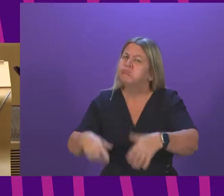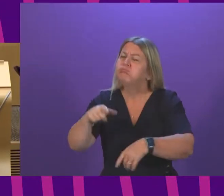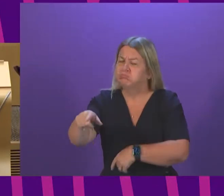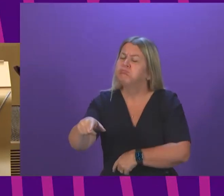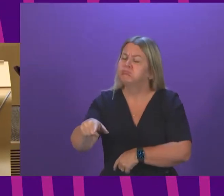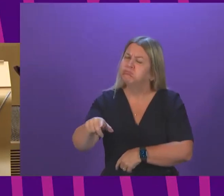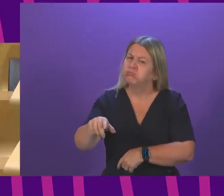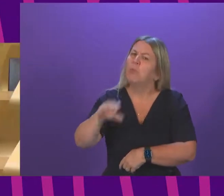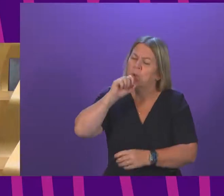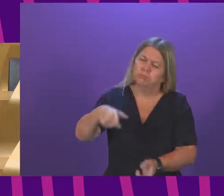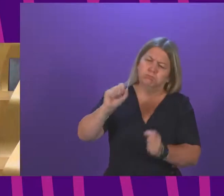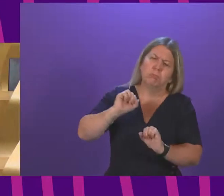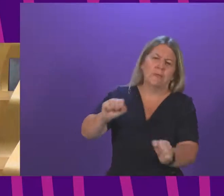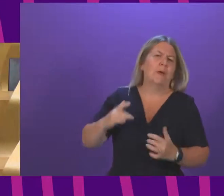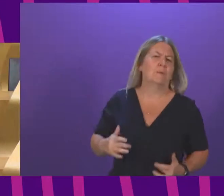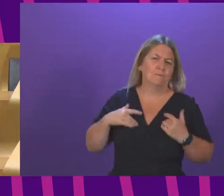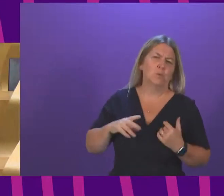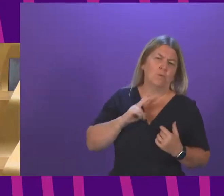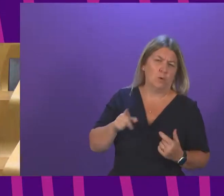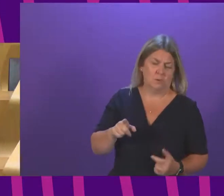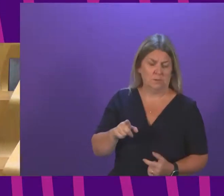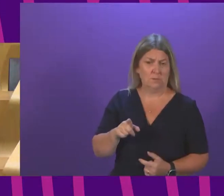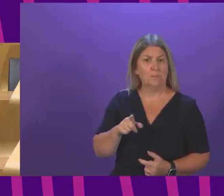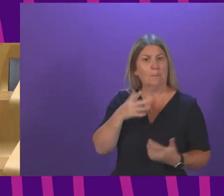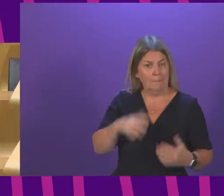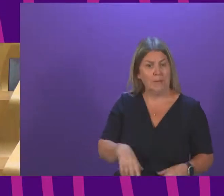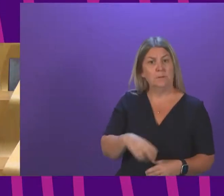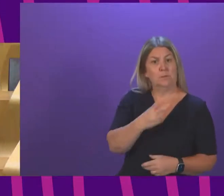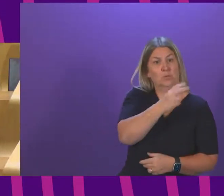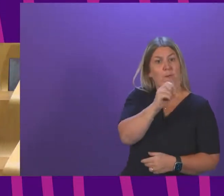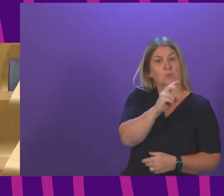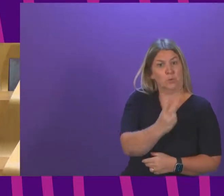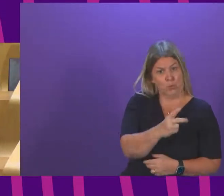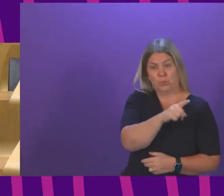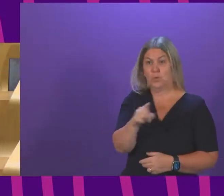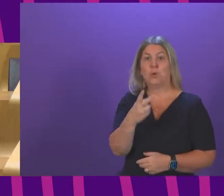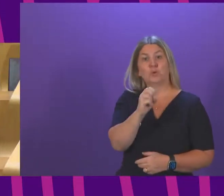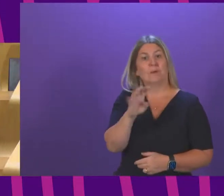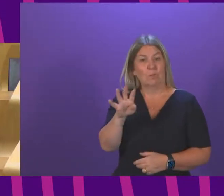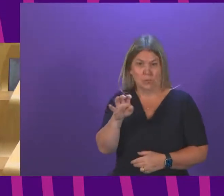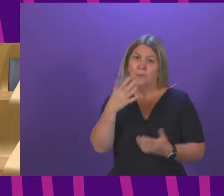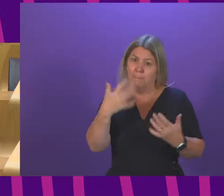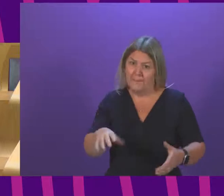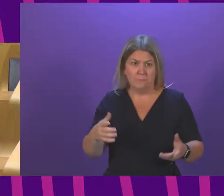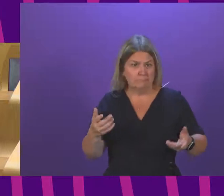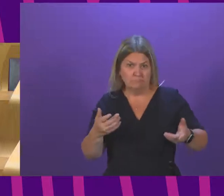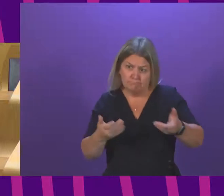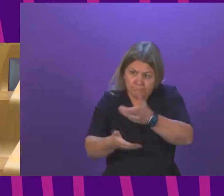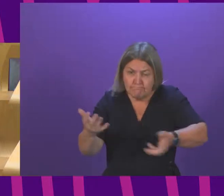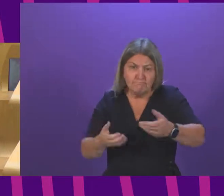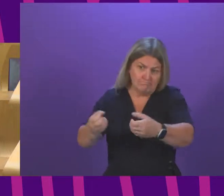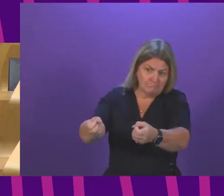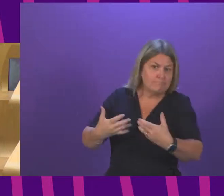taken in the period during 2002 to 2014 to hear the voices of victims, I